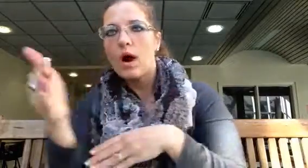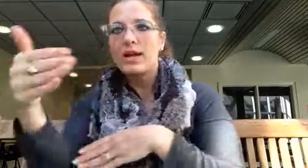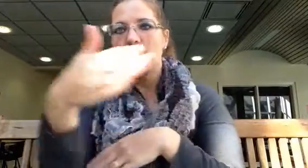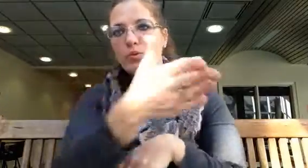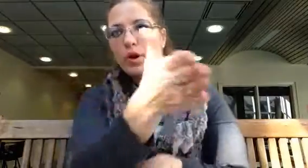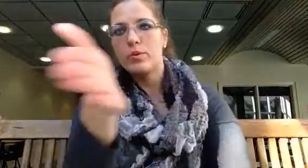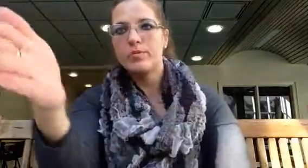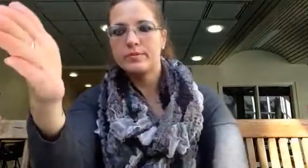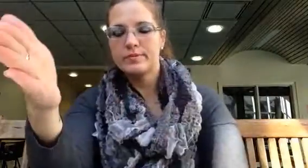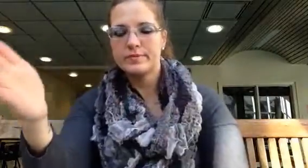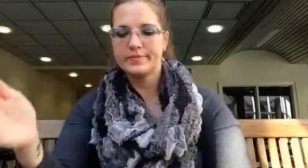winding road.